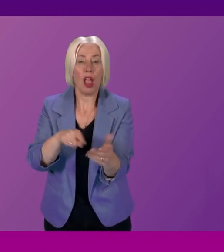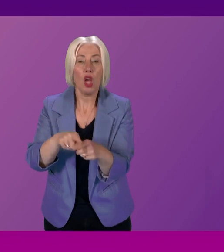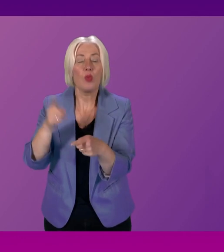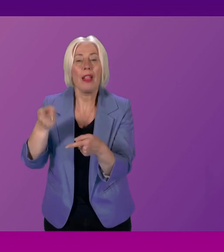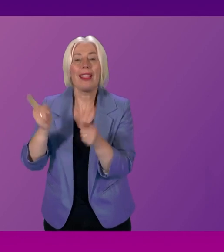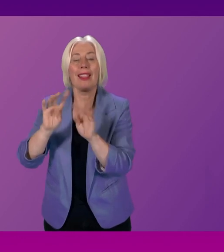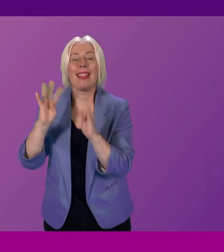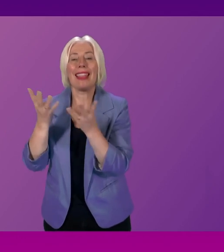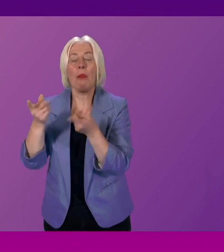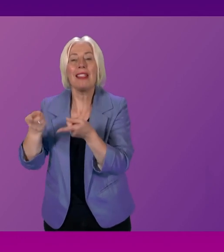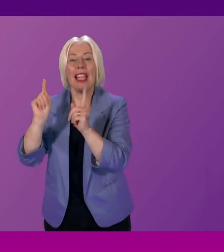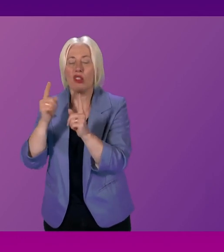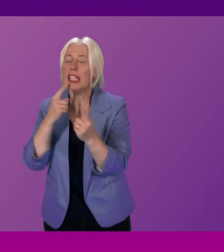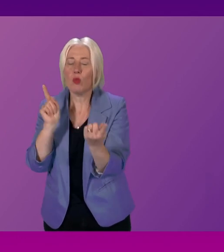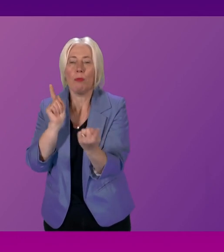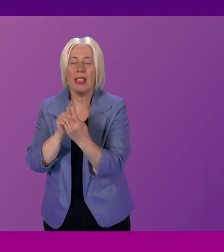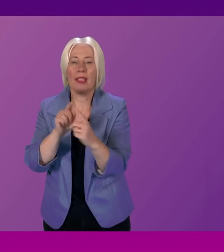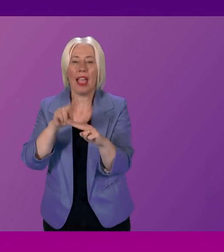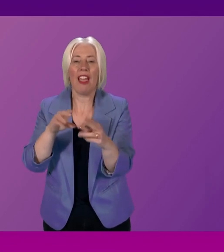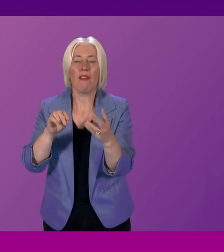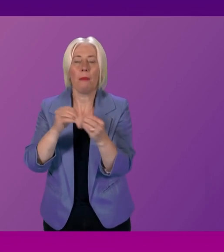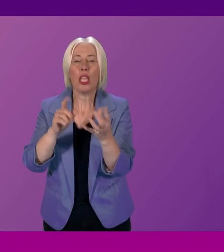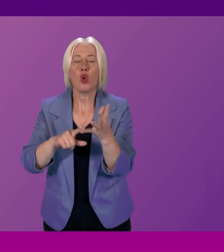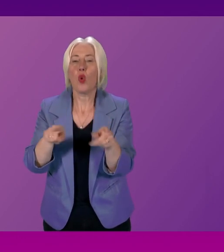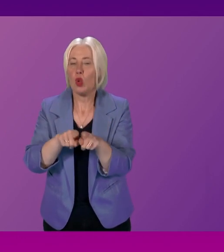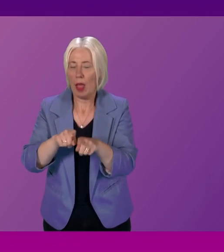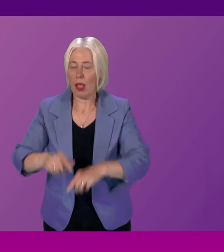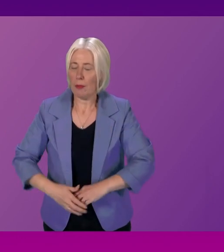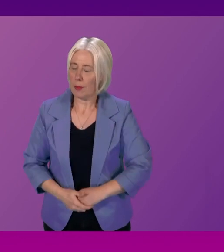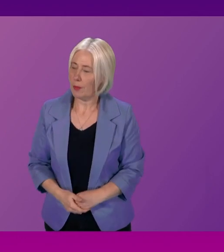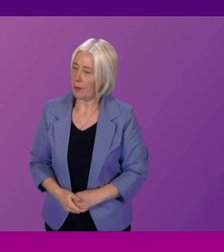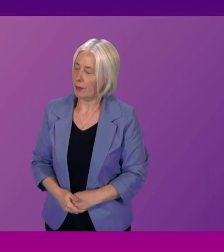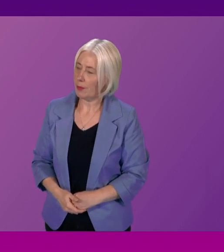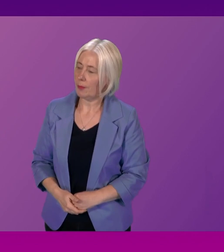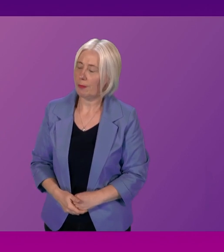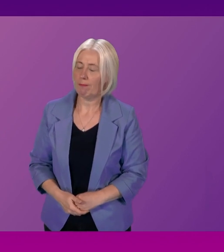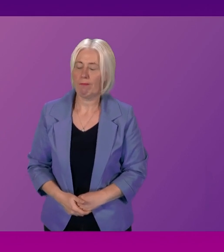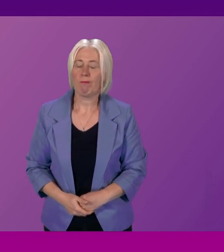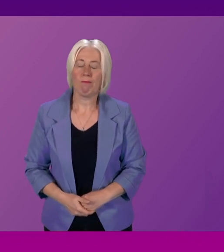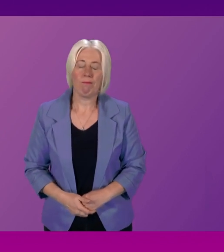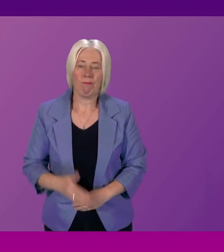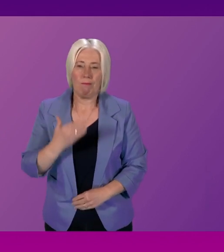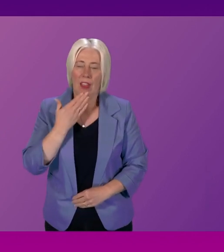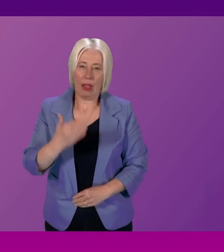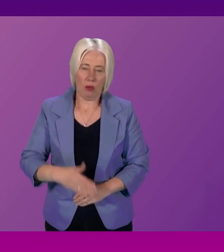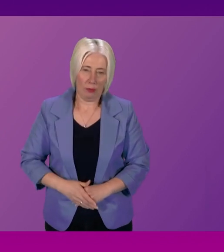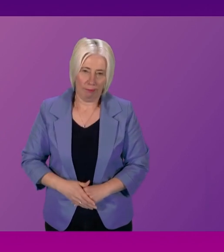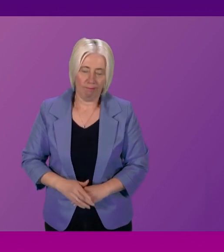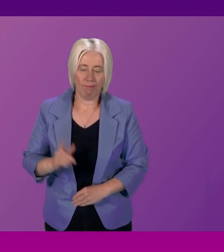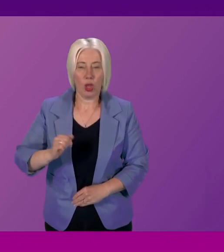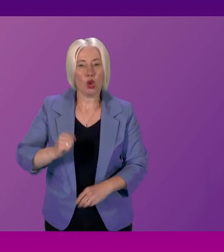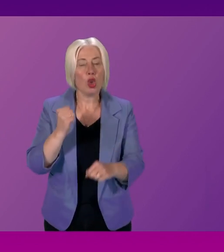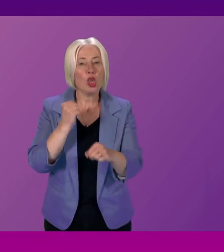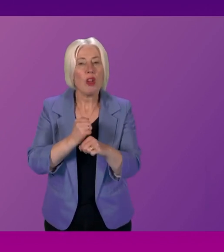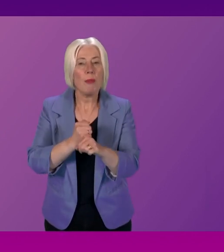will meet with the FBU as she committed to this morning. Christine Graham. Thank you, Presiding Officer. First Minister, under the Scottish